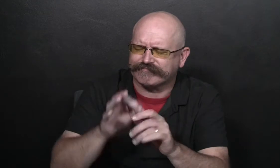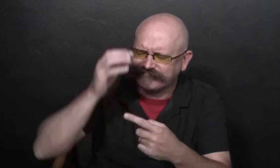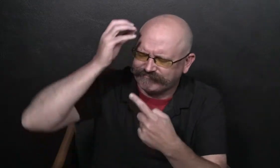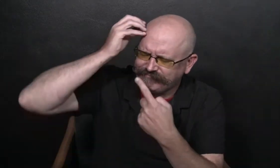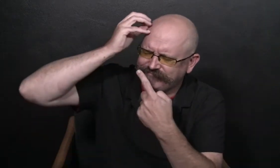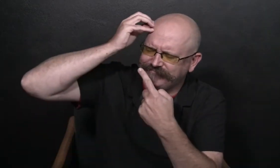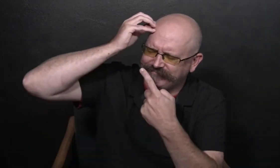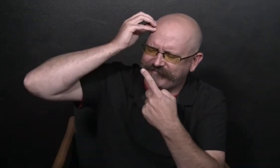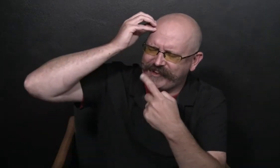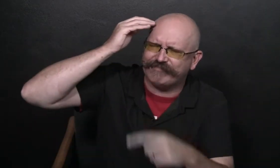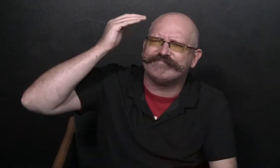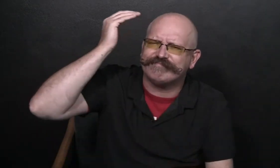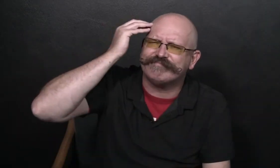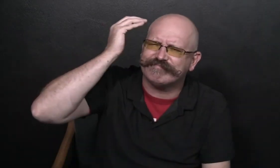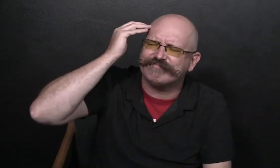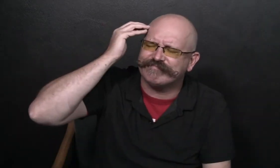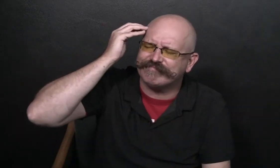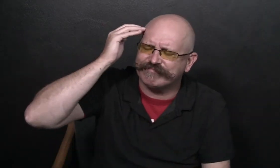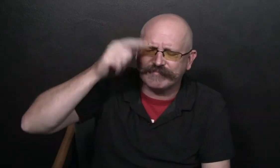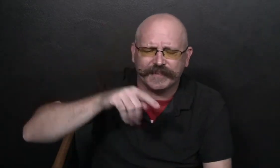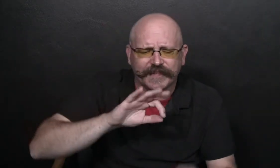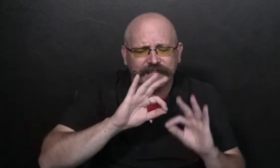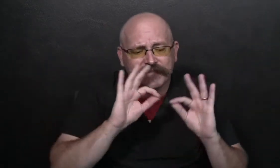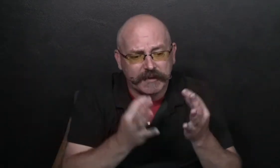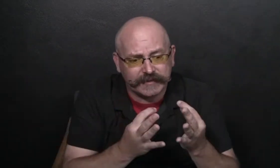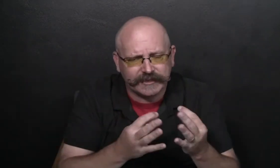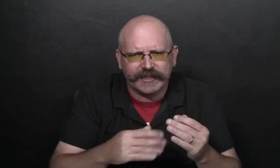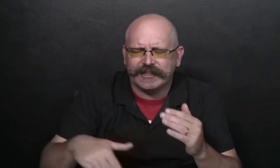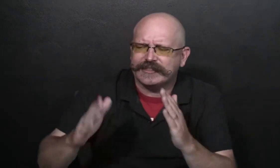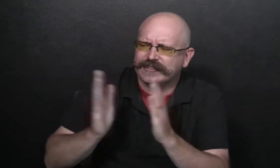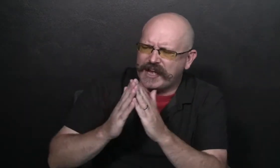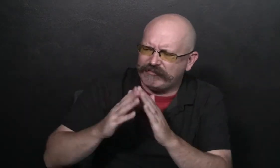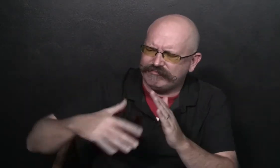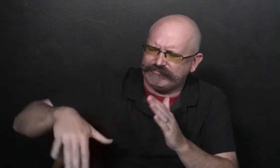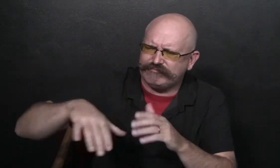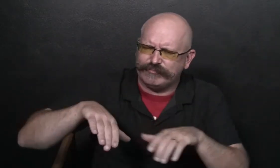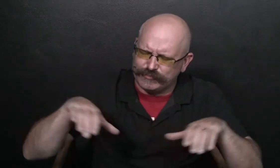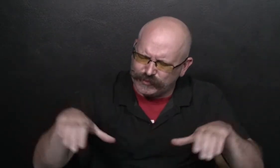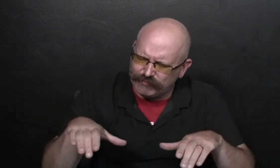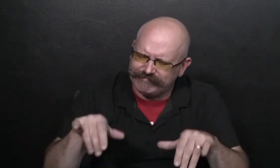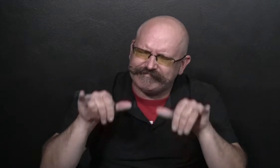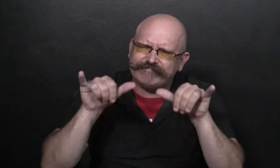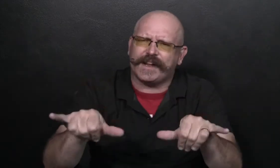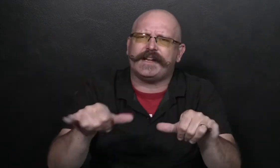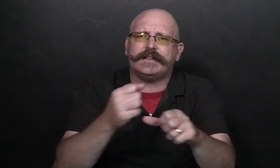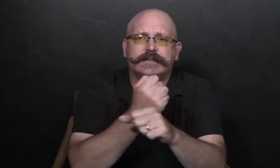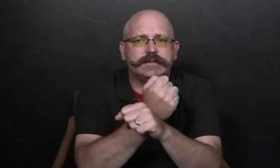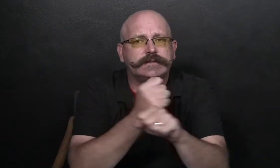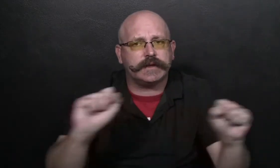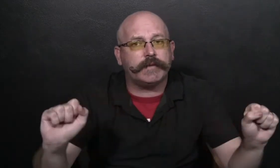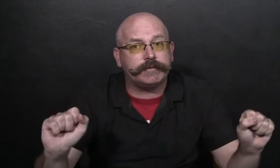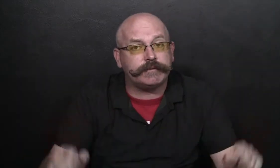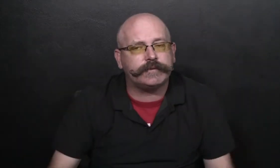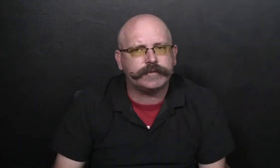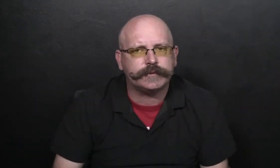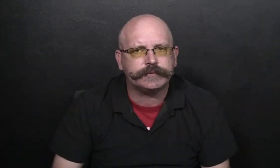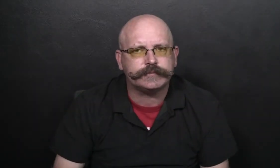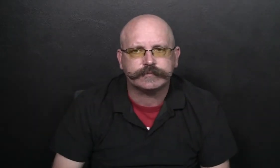it was good to share their worries and think about all the good things their family and town were doing to stay